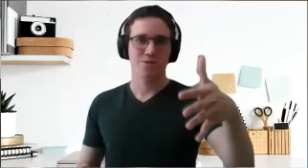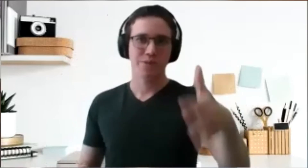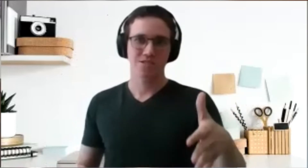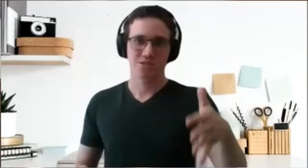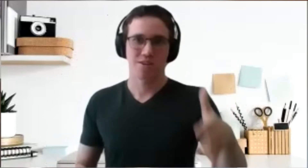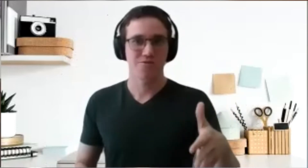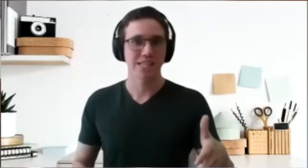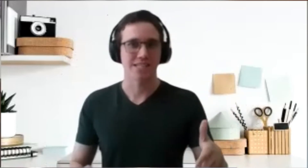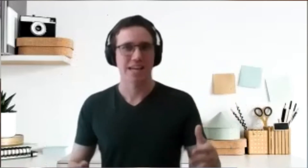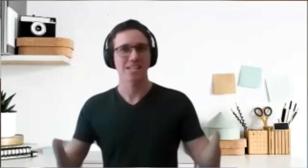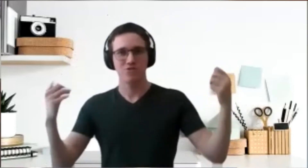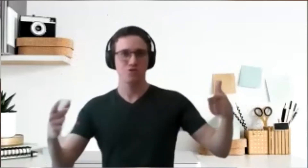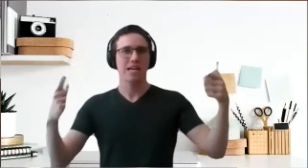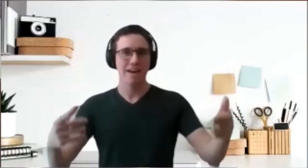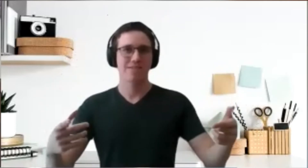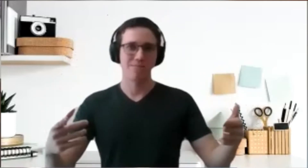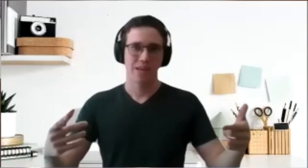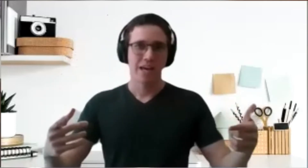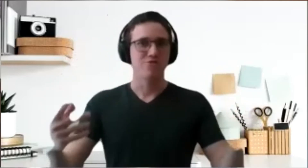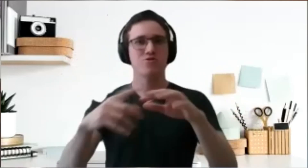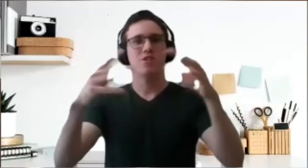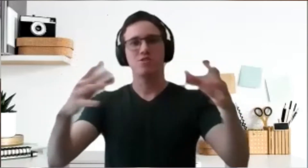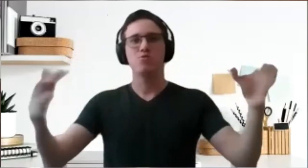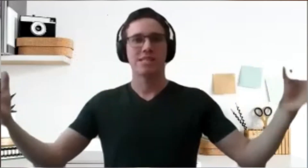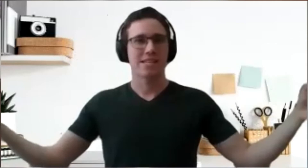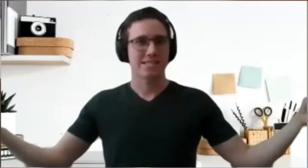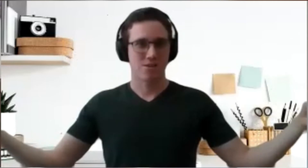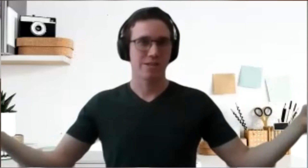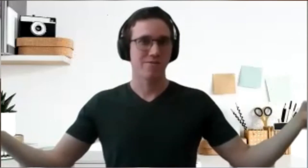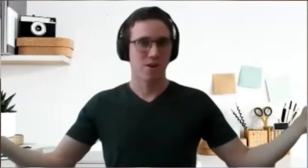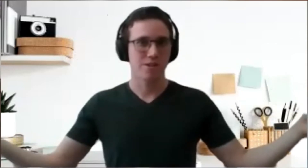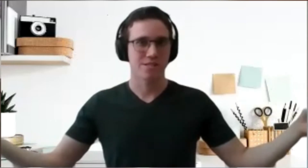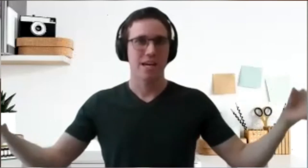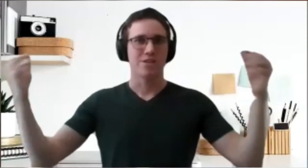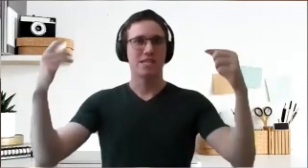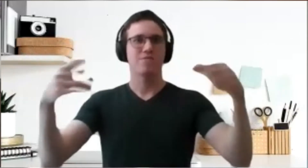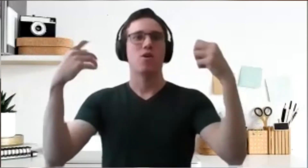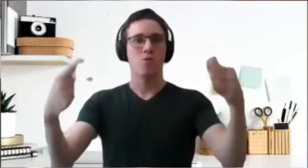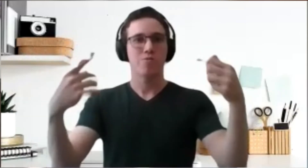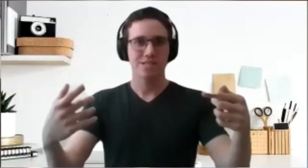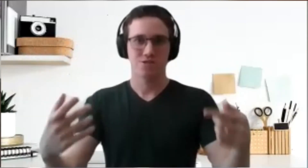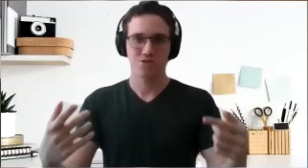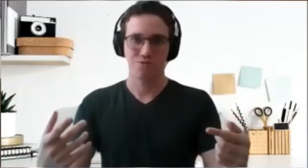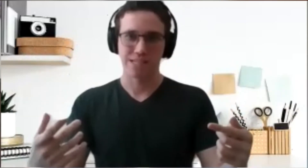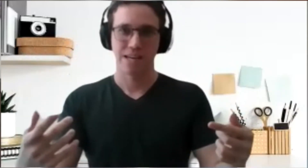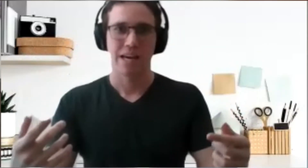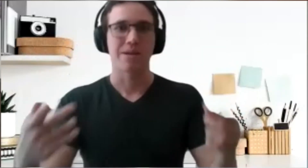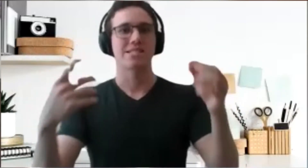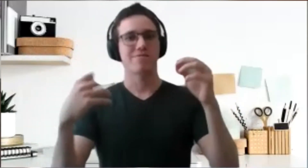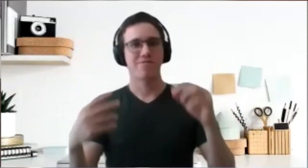reasons of doing it? And you should have them. You should not do it as only for others. You should have your own reasons to do it. Because if you